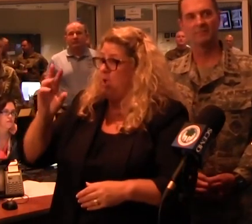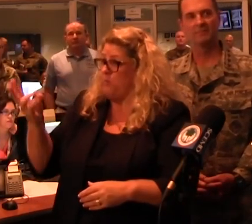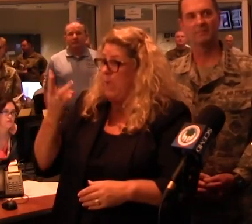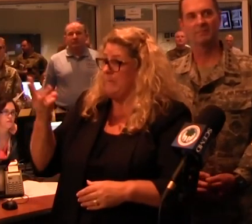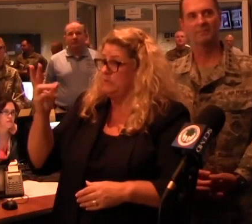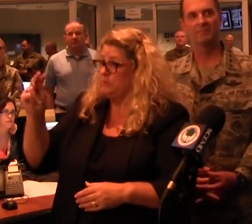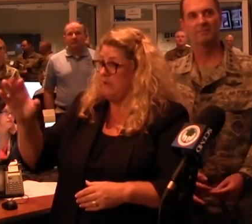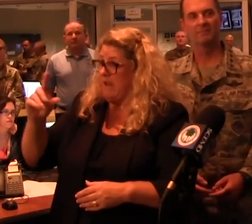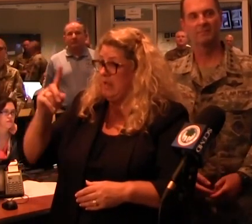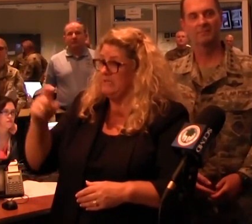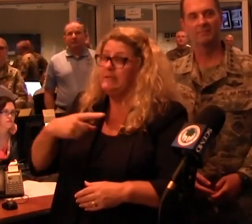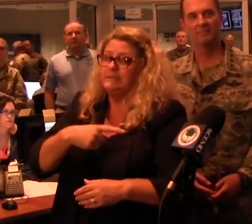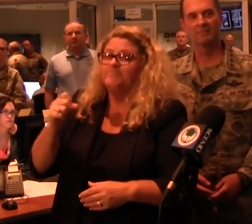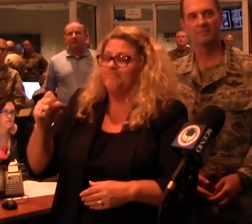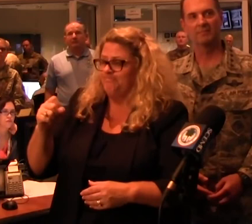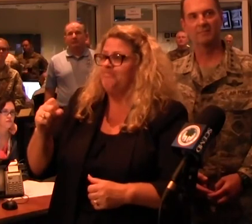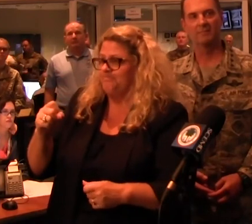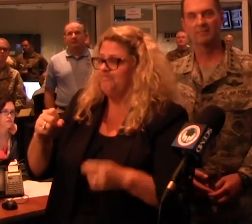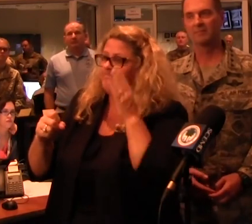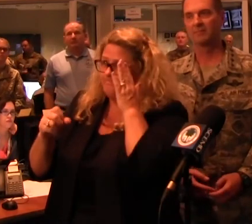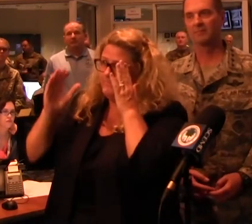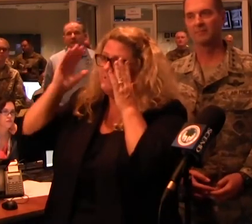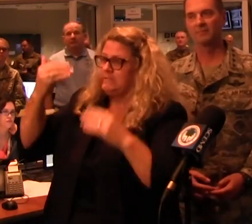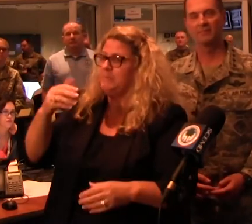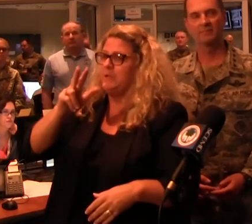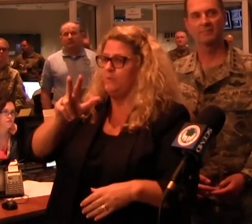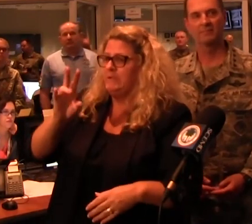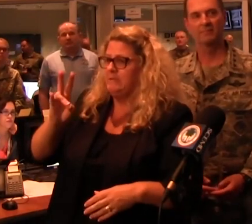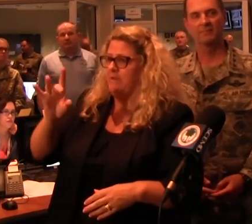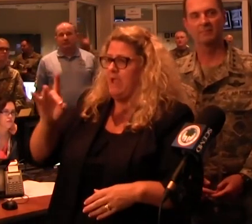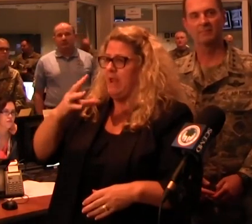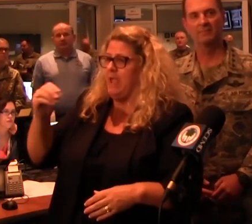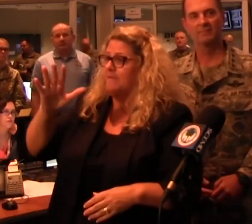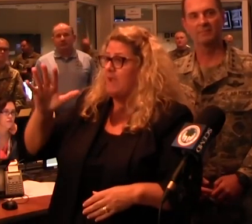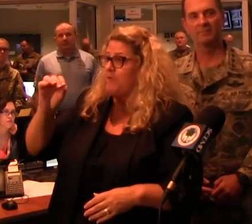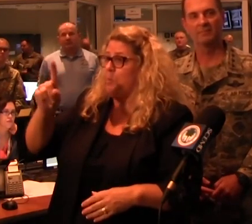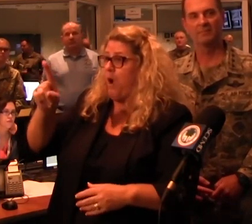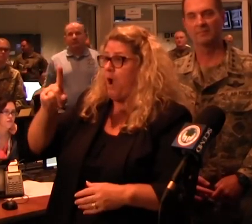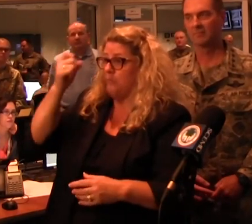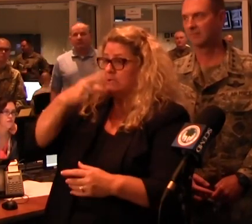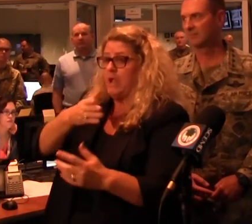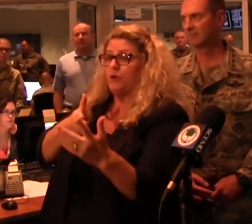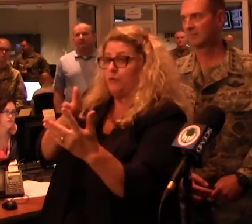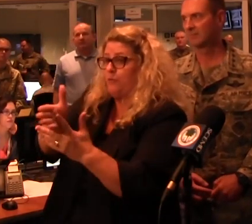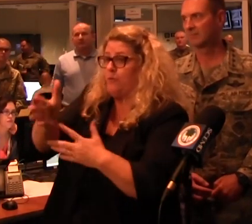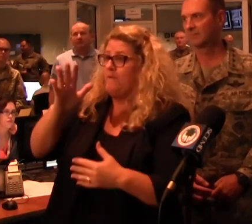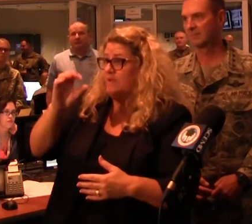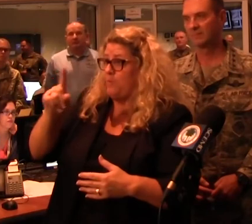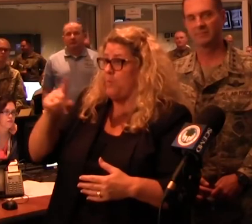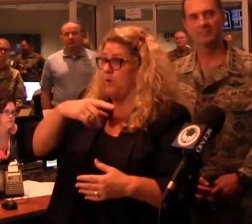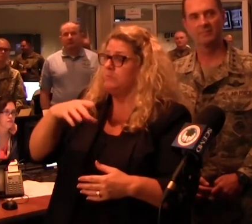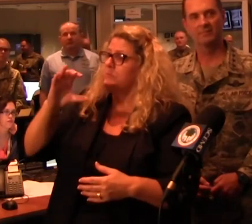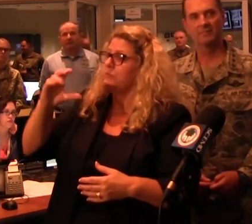right now? Yes. road 378 and 501 go through Conway, and that's where Christie Hall and